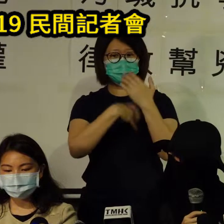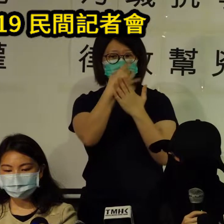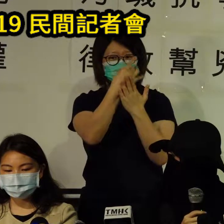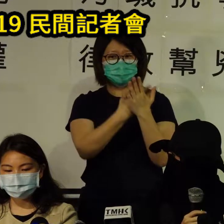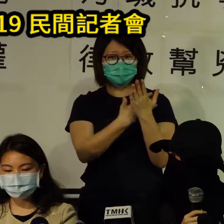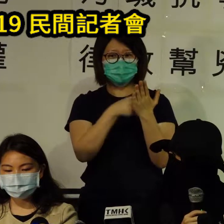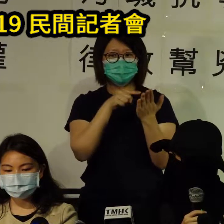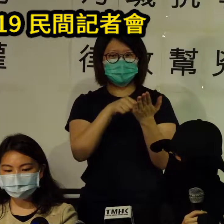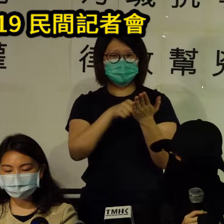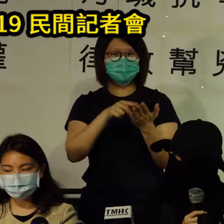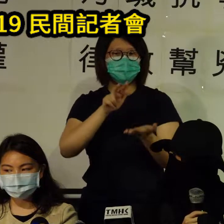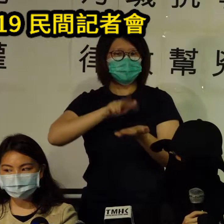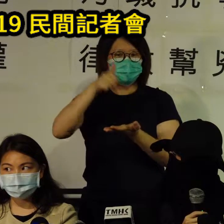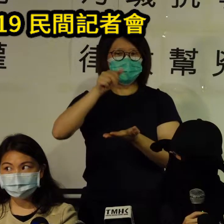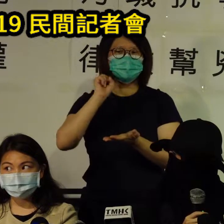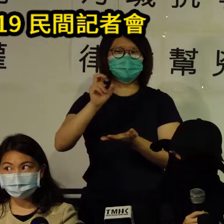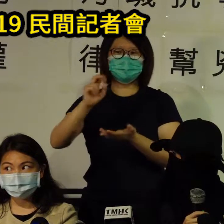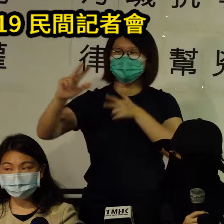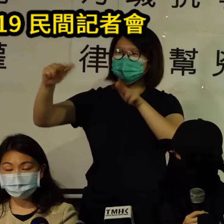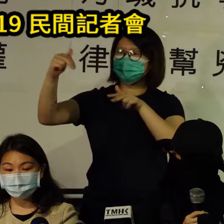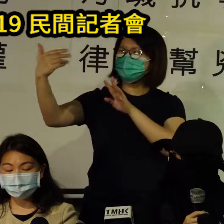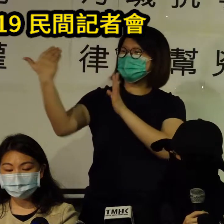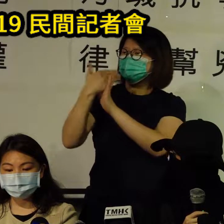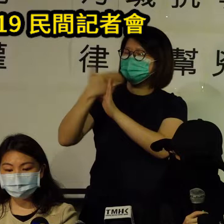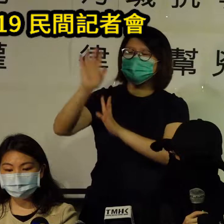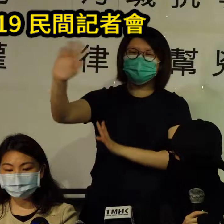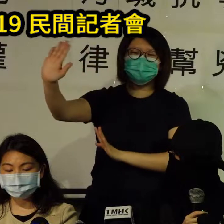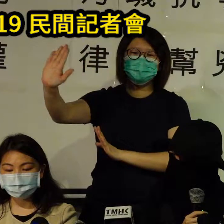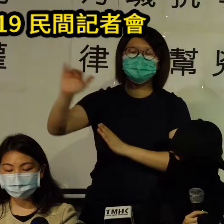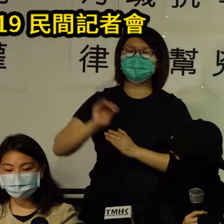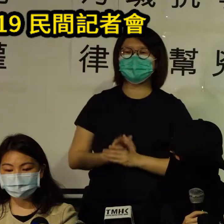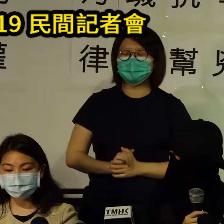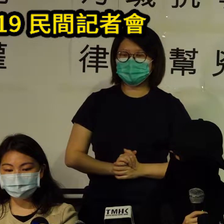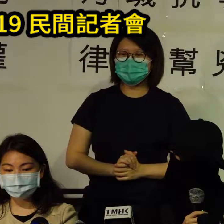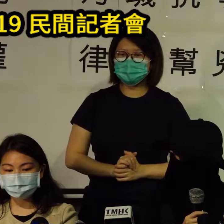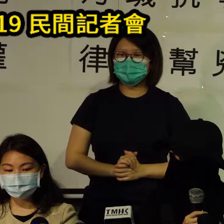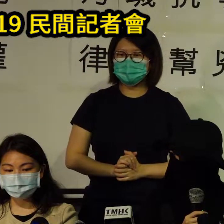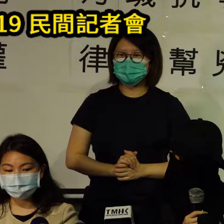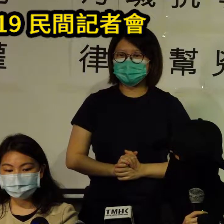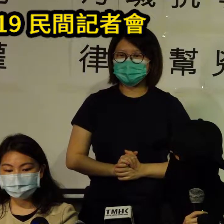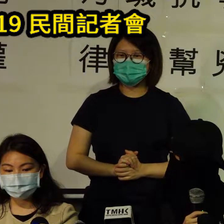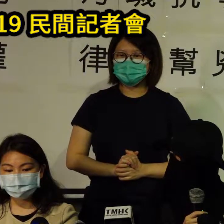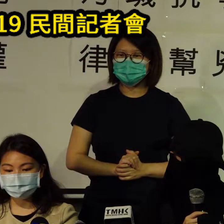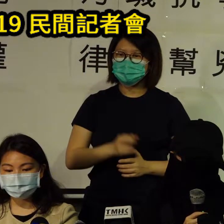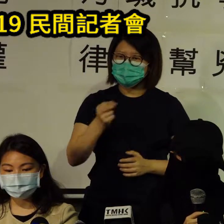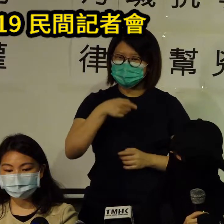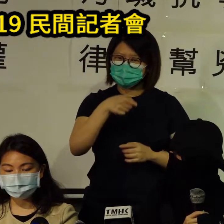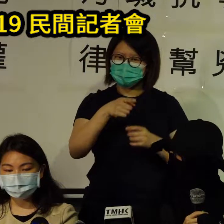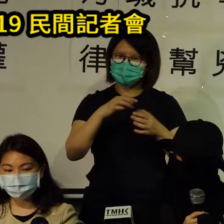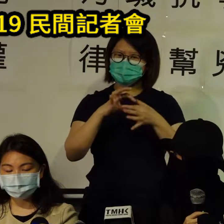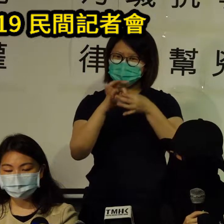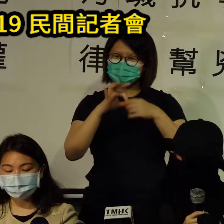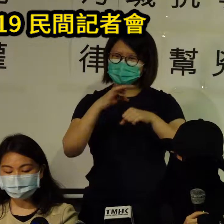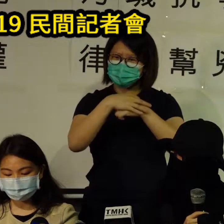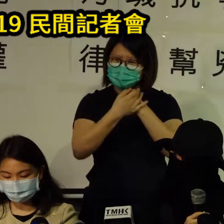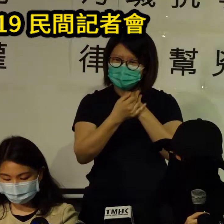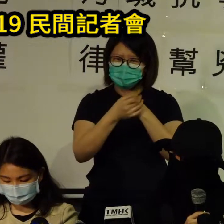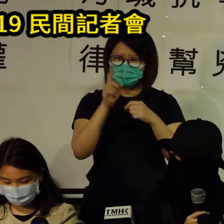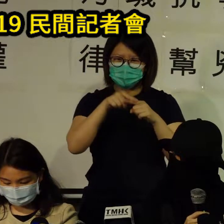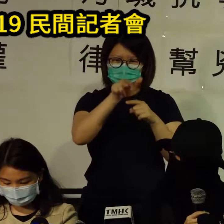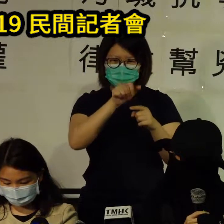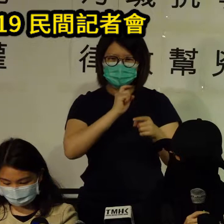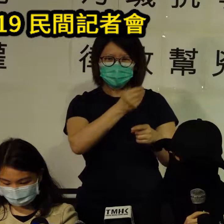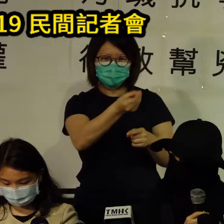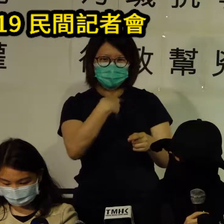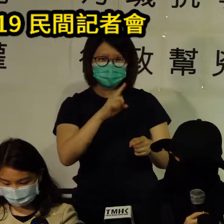Kong while reflecting the UN's internationally recognized freedom of assembly protection laws and right to protest